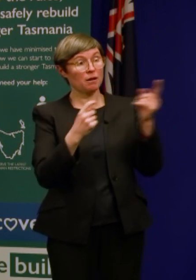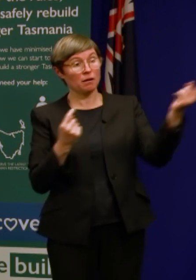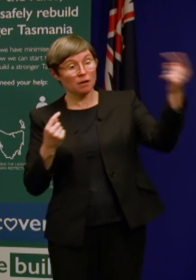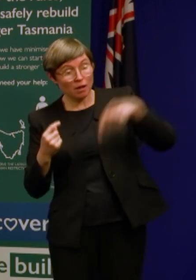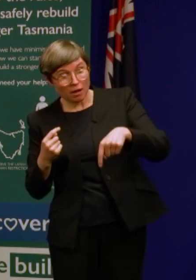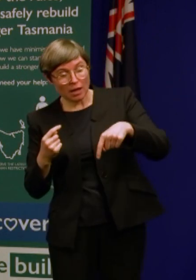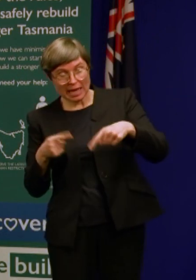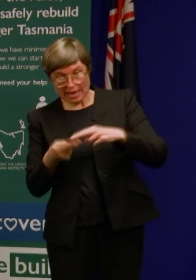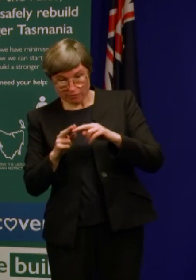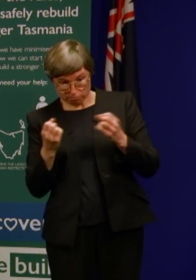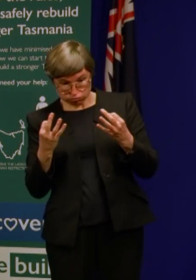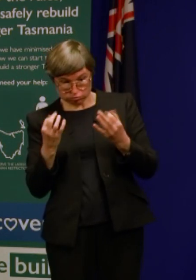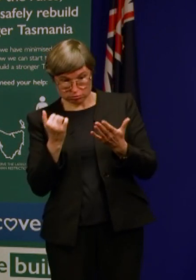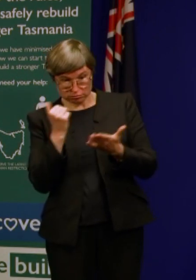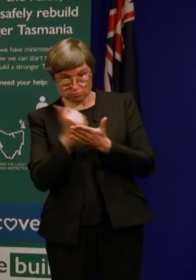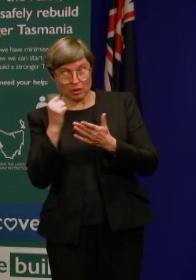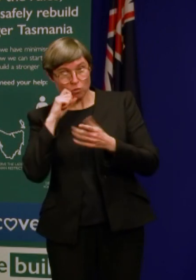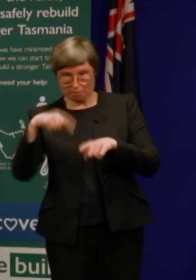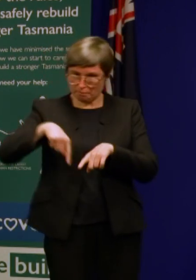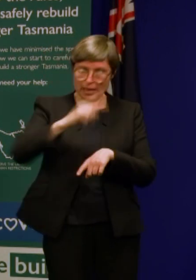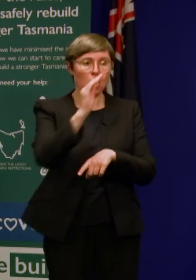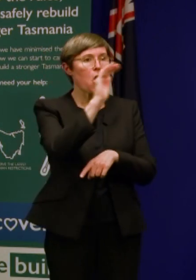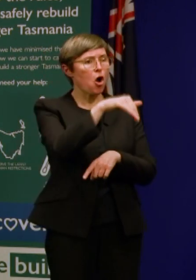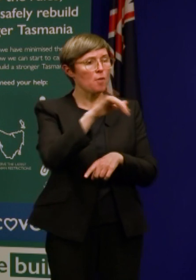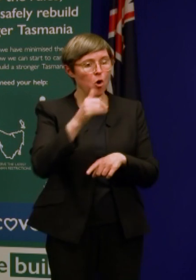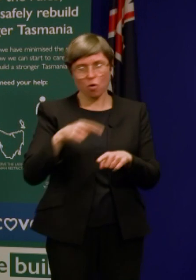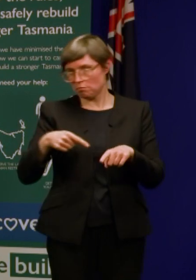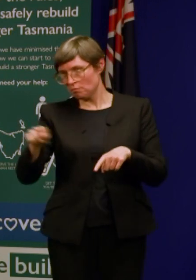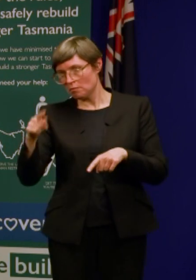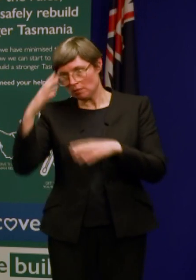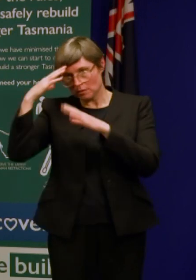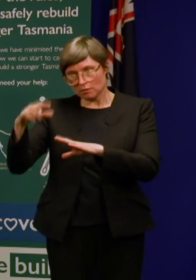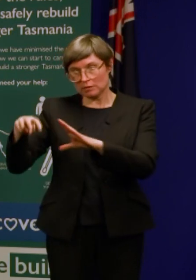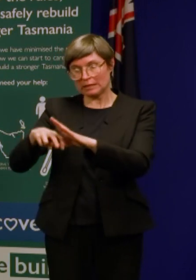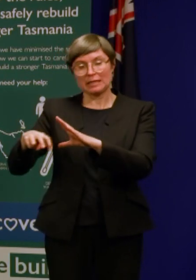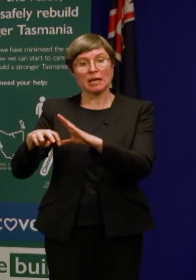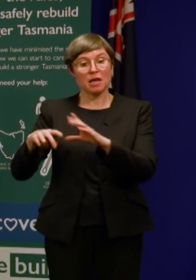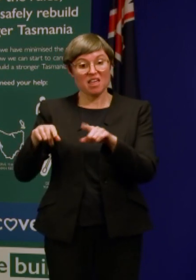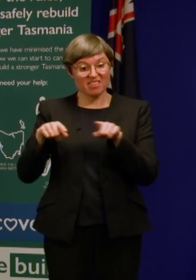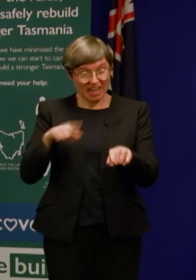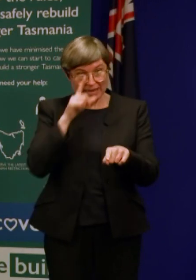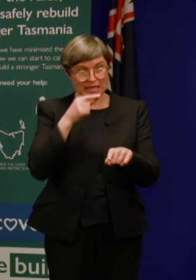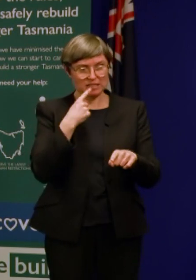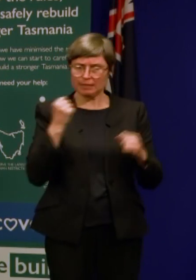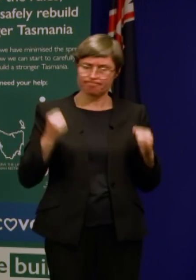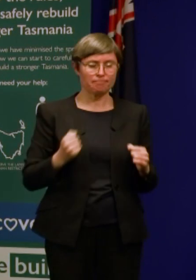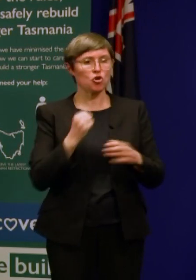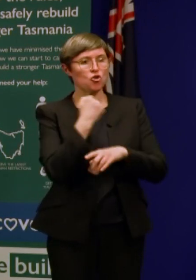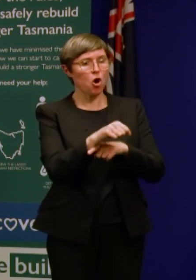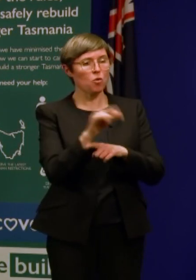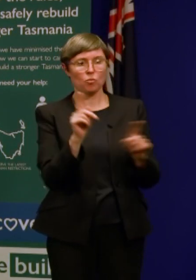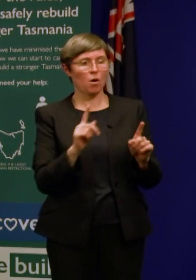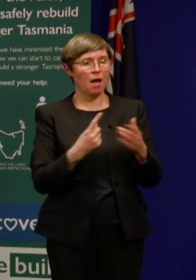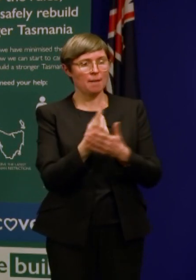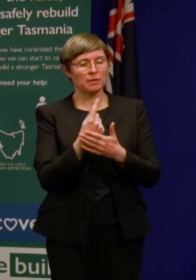people will be asked to go into quarantine. Do they have a right of refusal or is that they're just going to be turned around? Well, look, firstly, in terms of